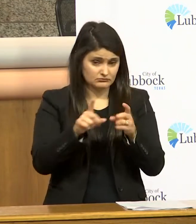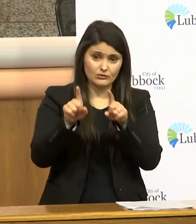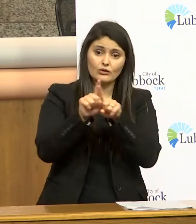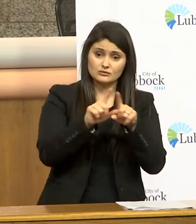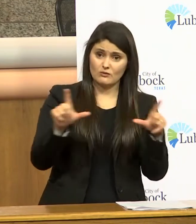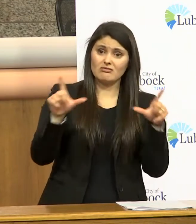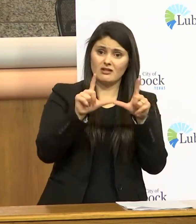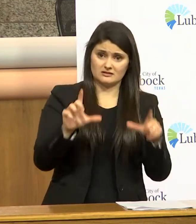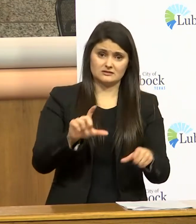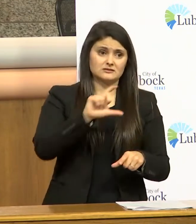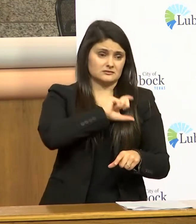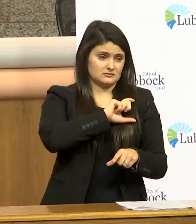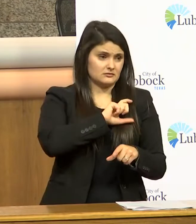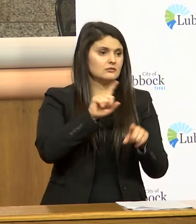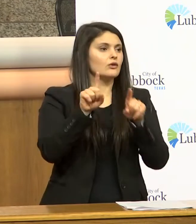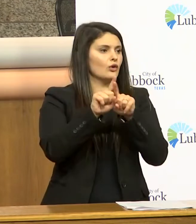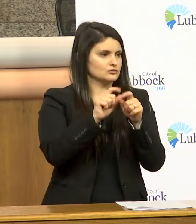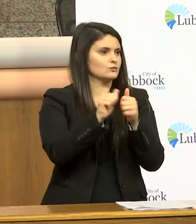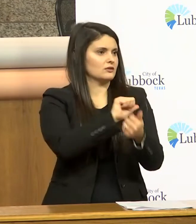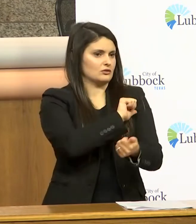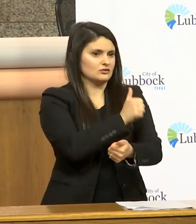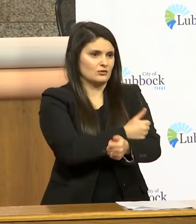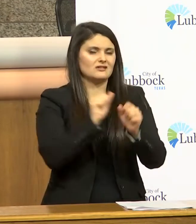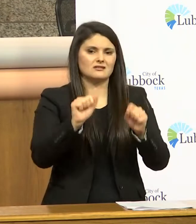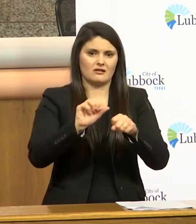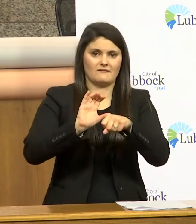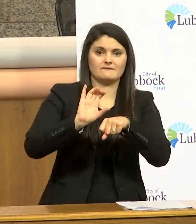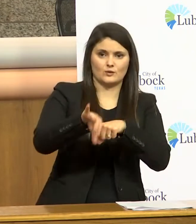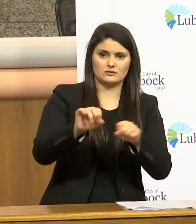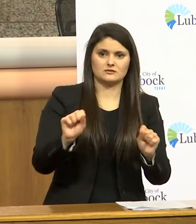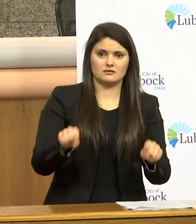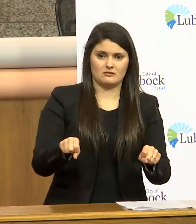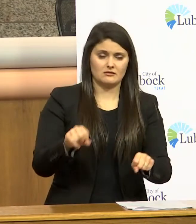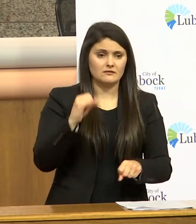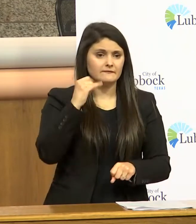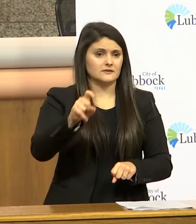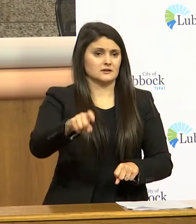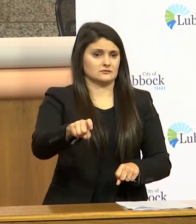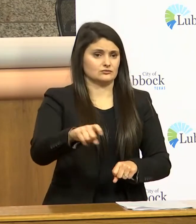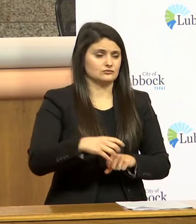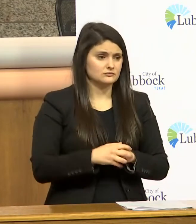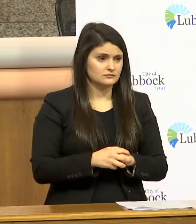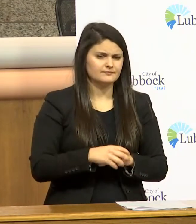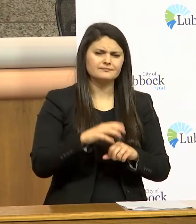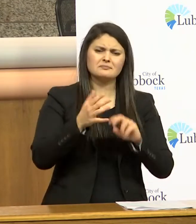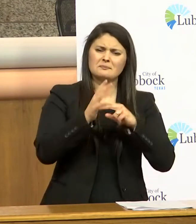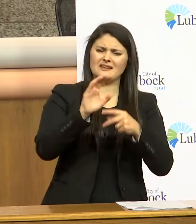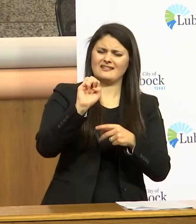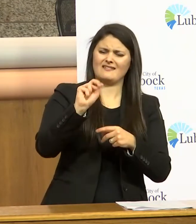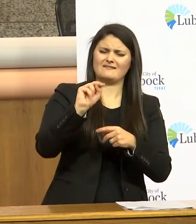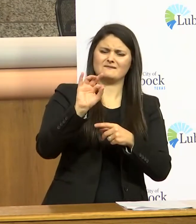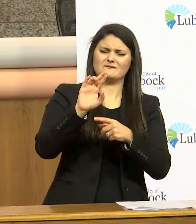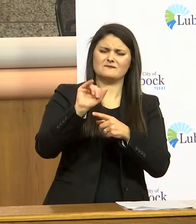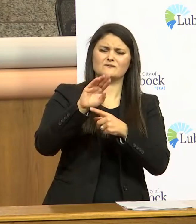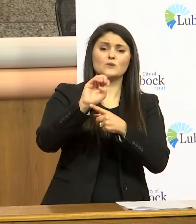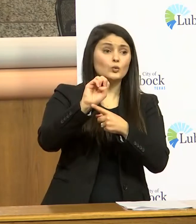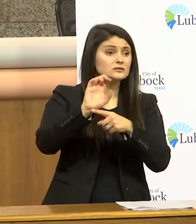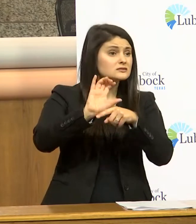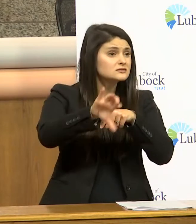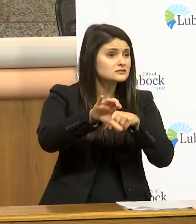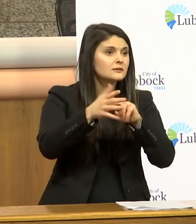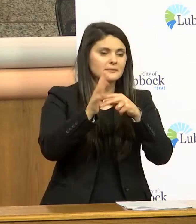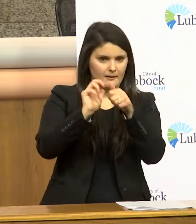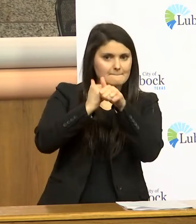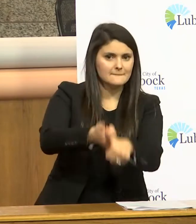officers also with the authority to enforce so when we say that we say enforce what does it mean number one it's